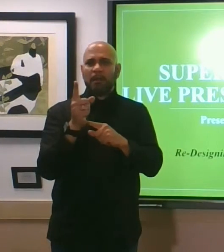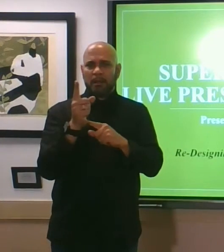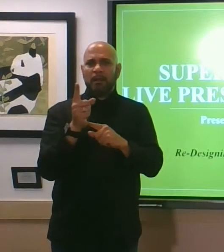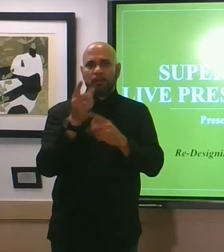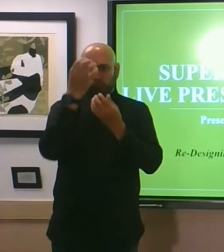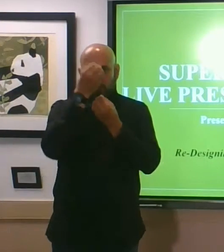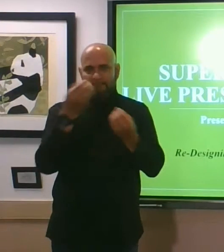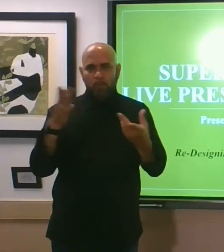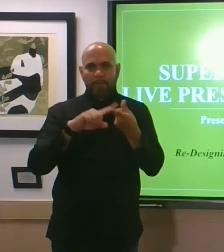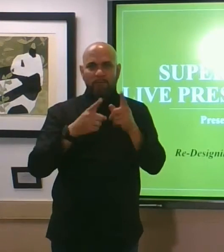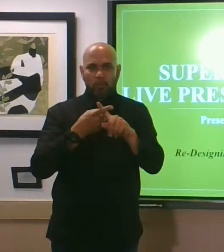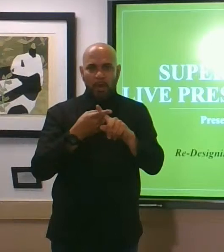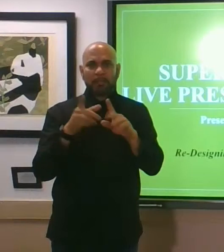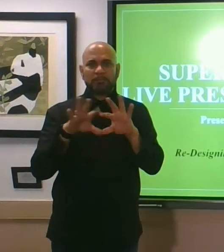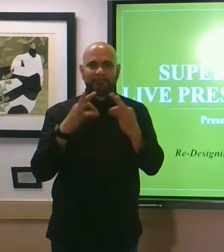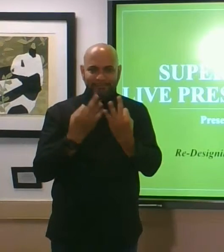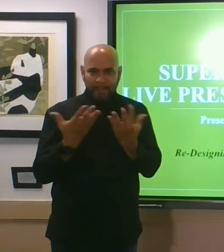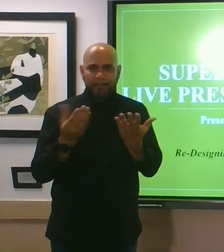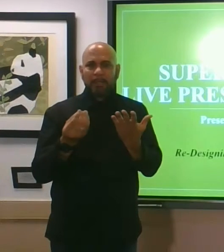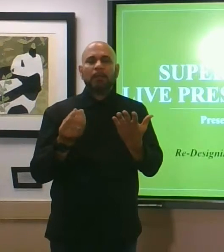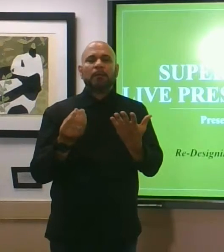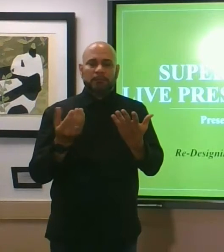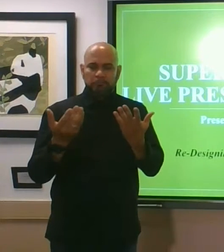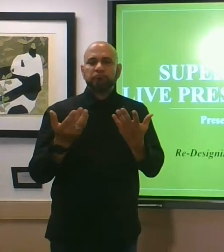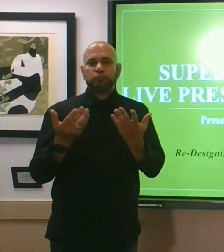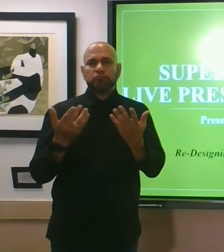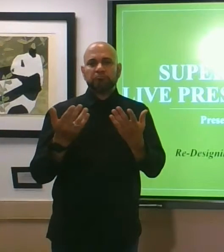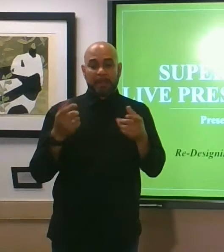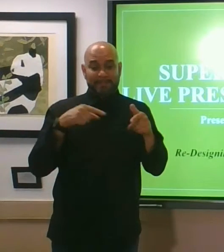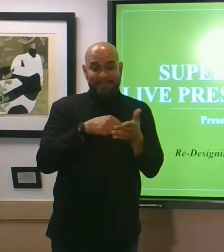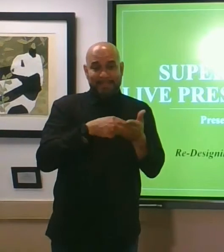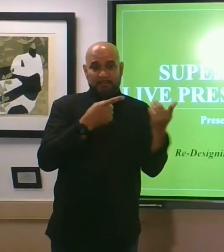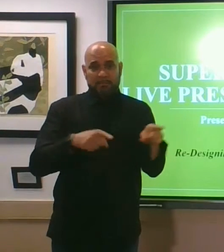others that this event is occurring at this time